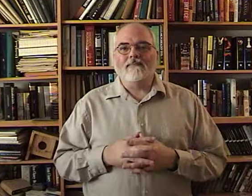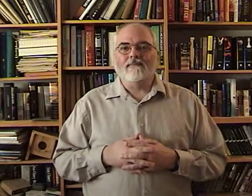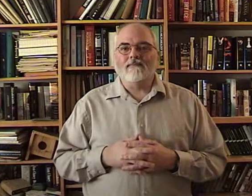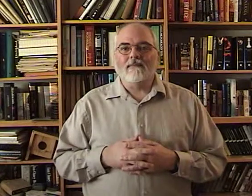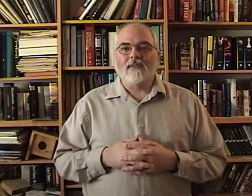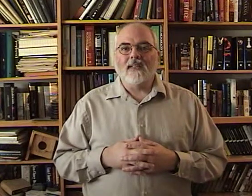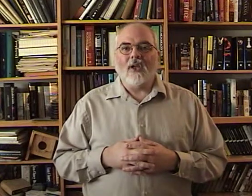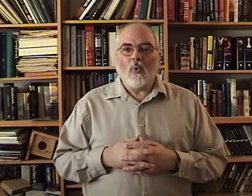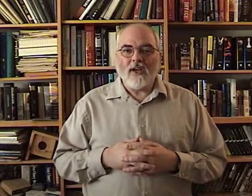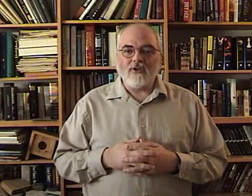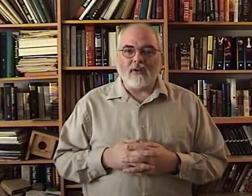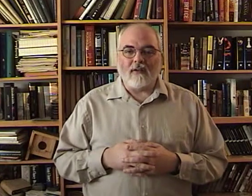It's a question.